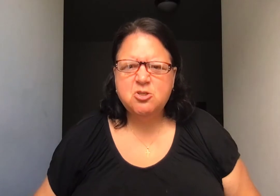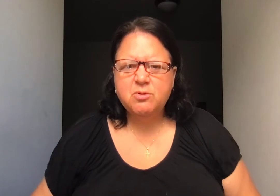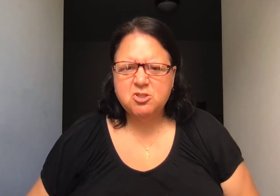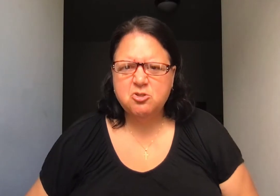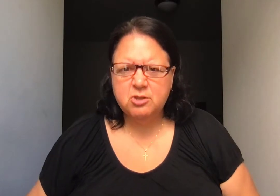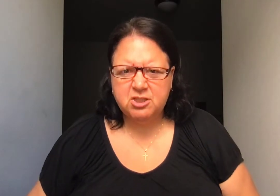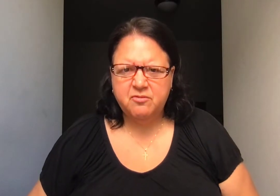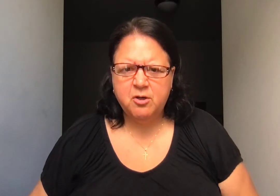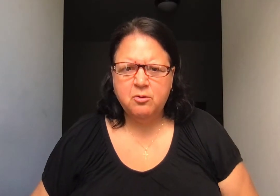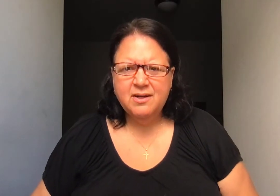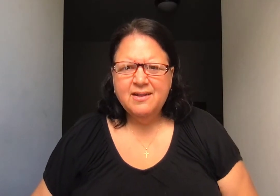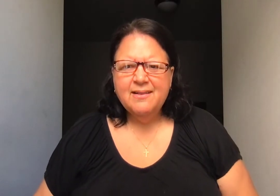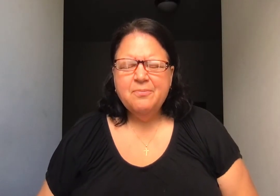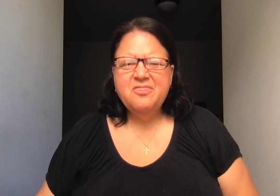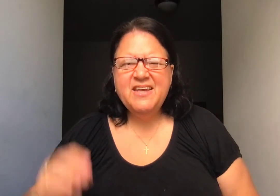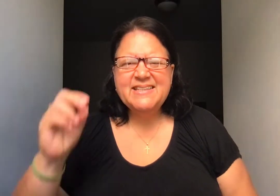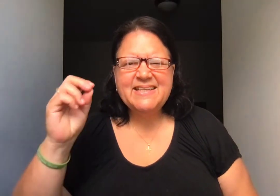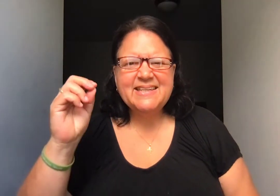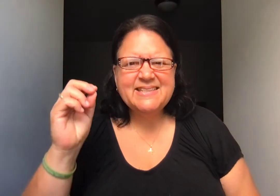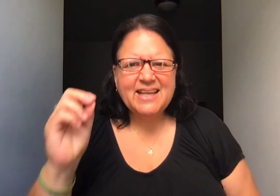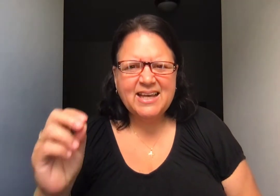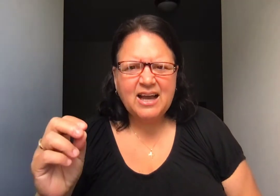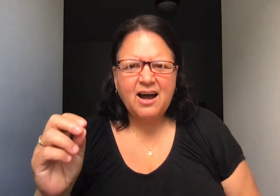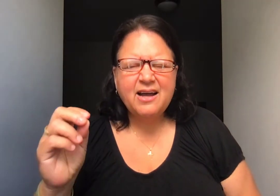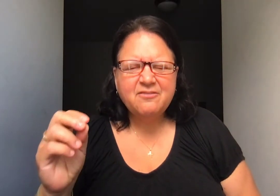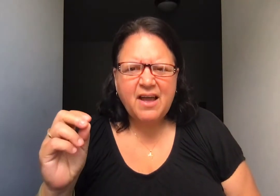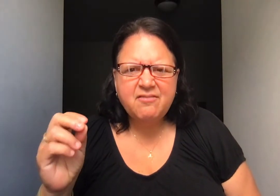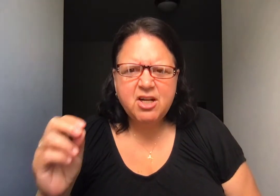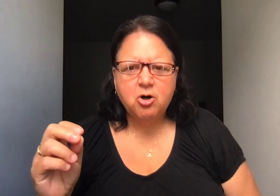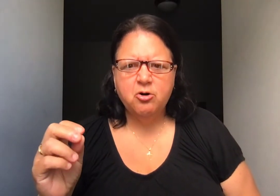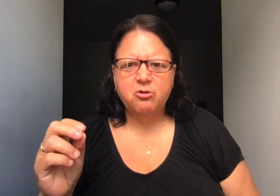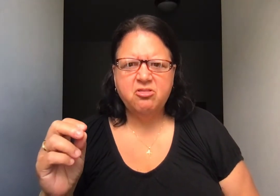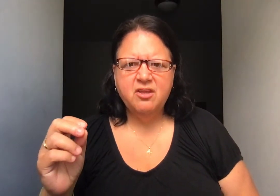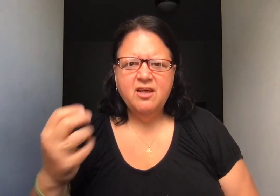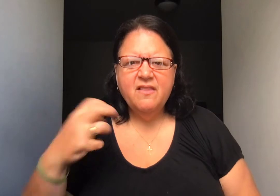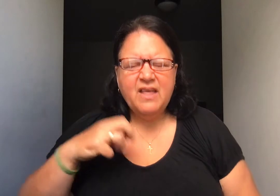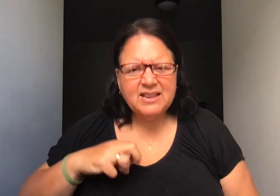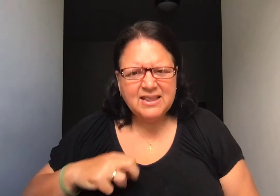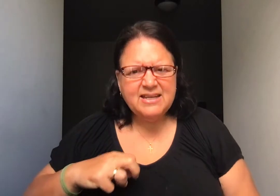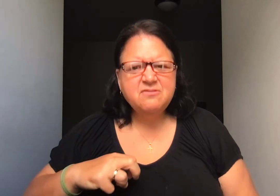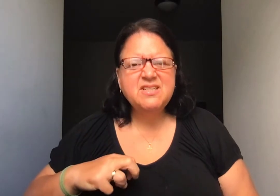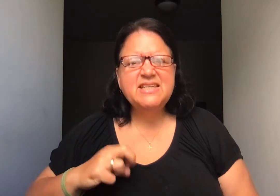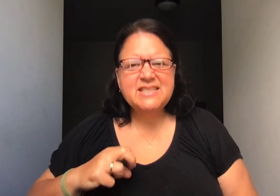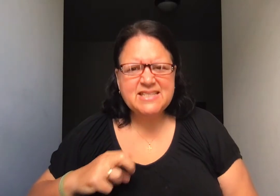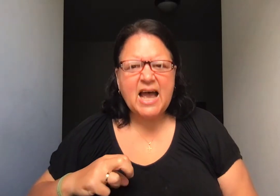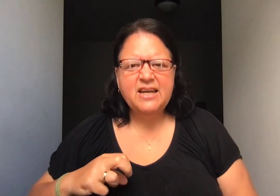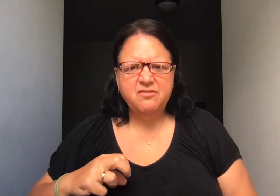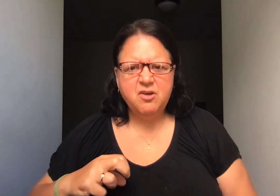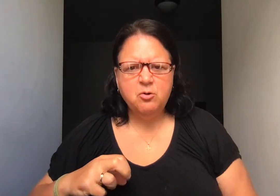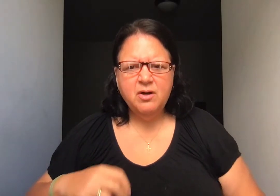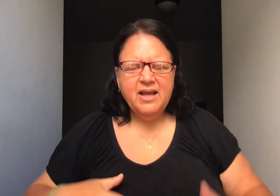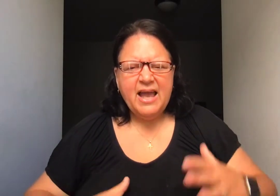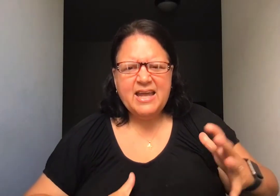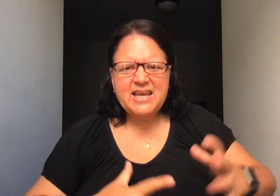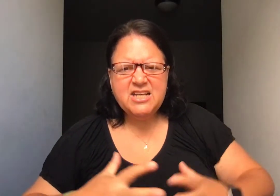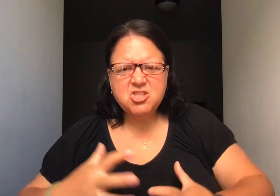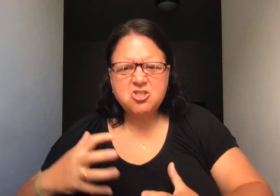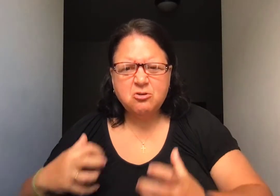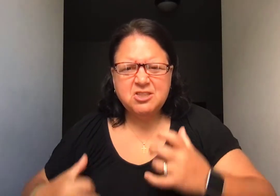doing a search of you. This is the God of heaven and earth that lives inside of you. And he searches